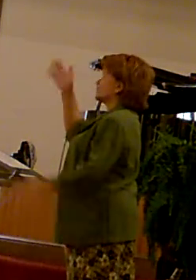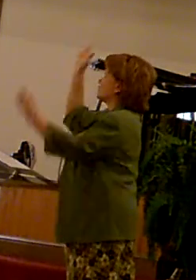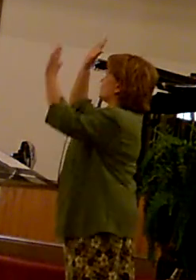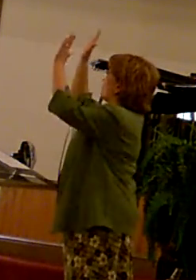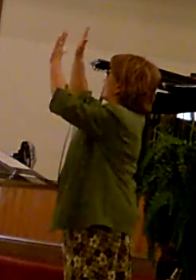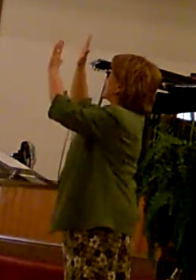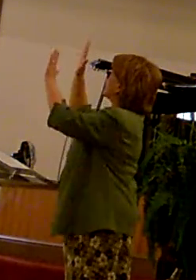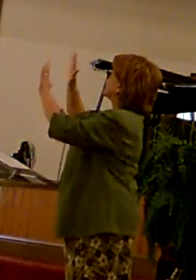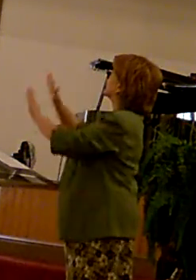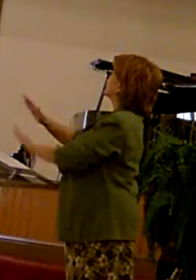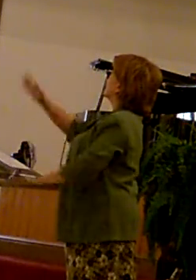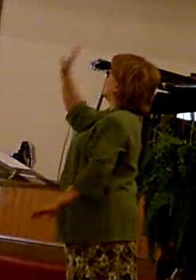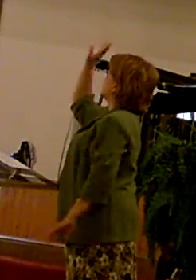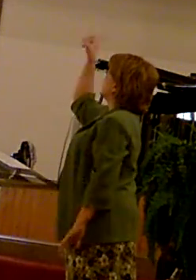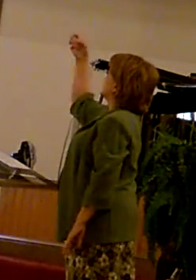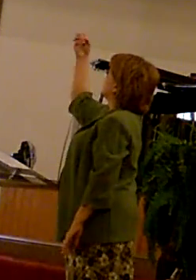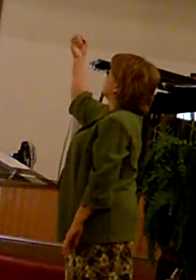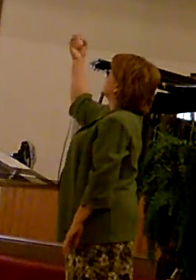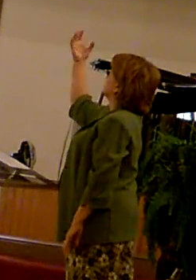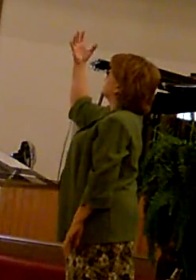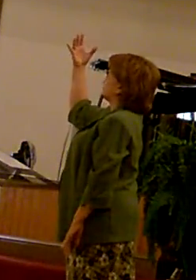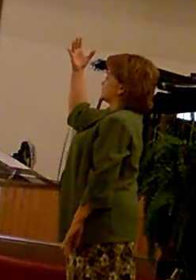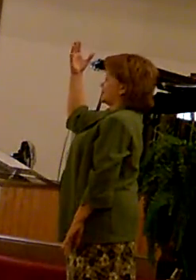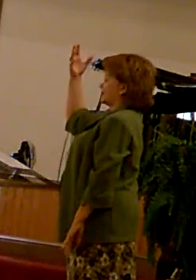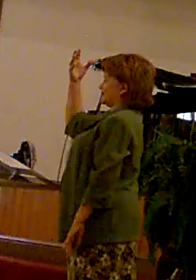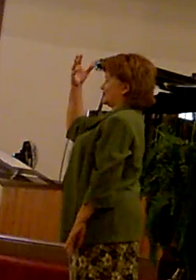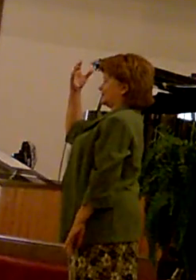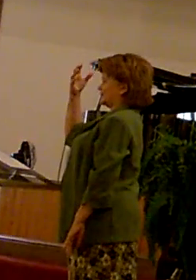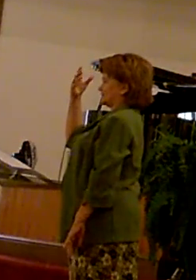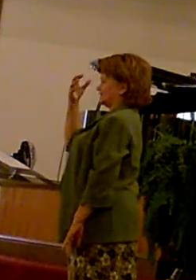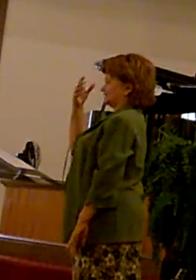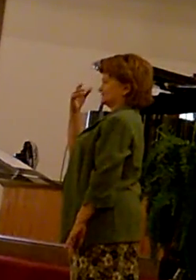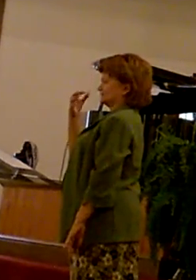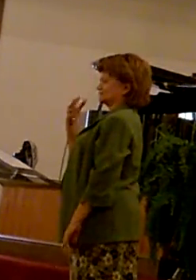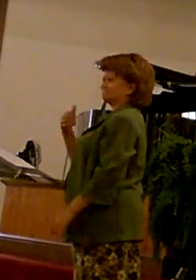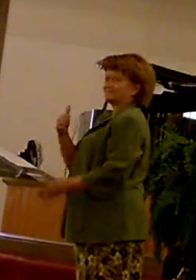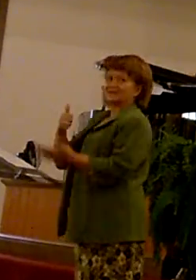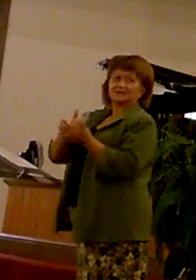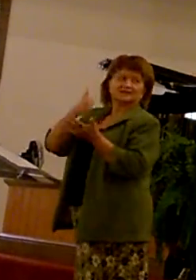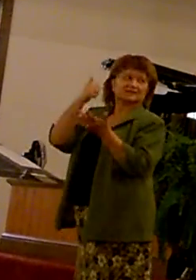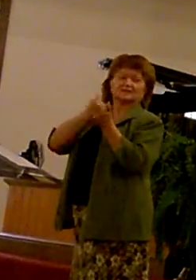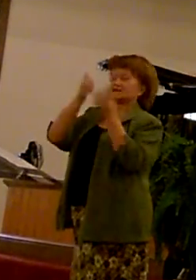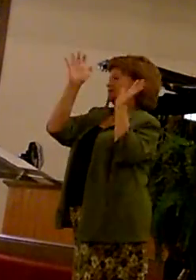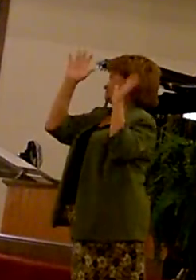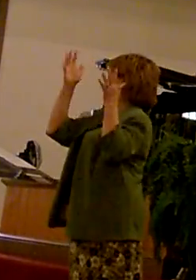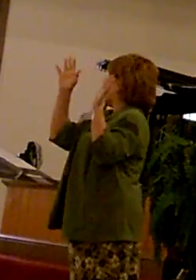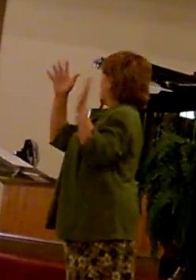God's grace God's grace God's God's great Thank you.